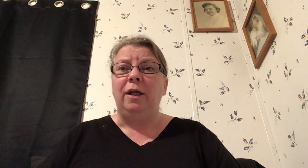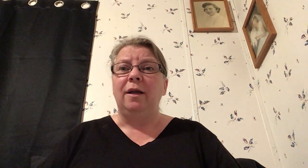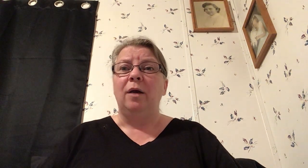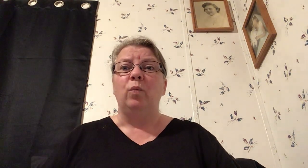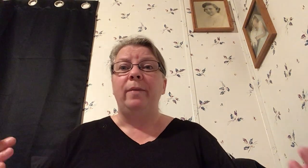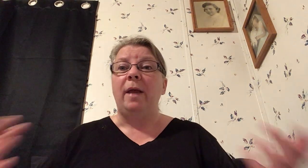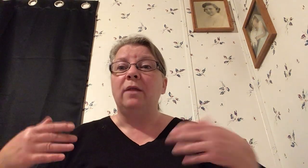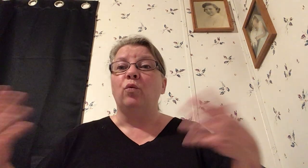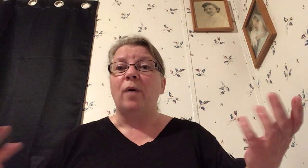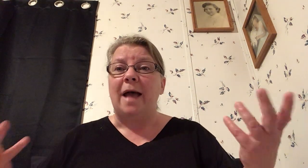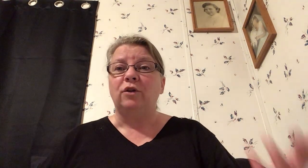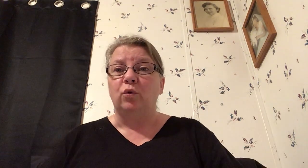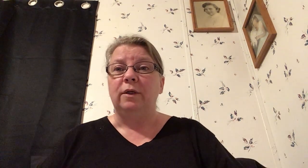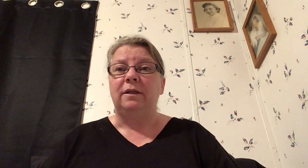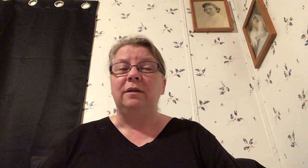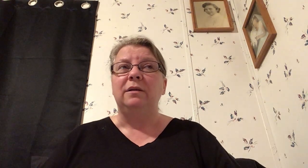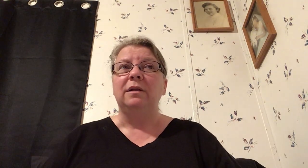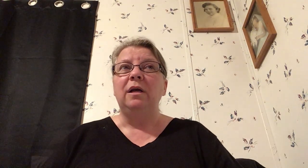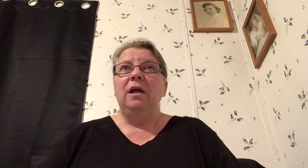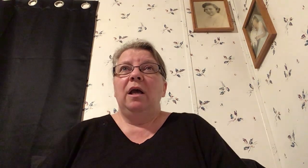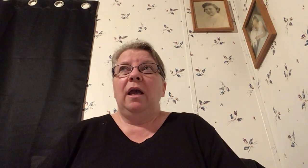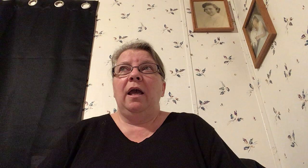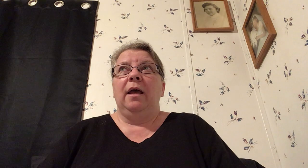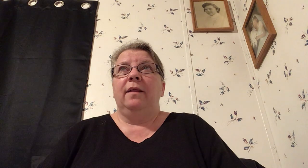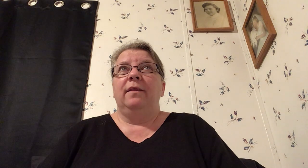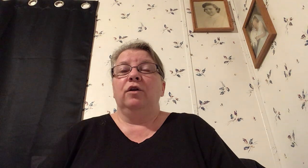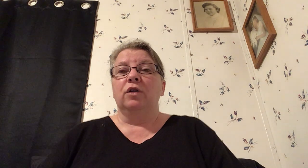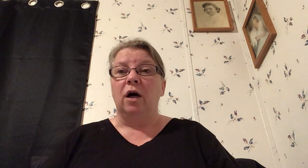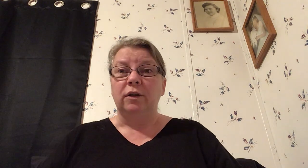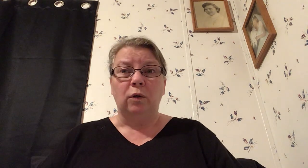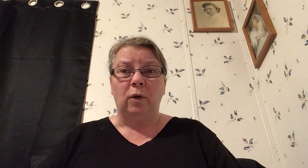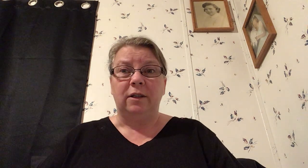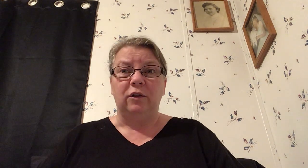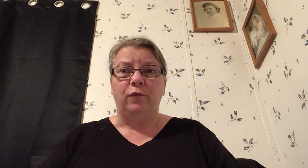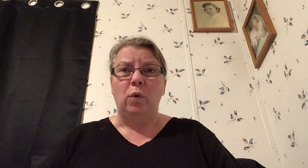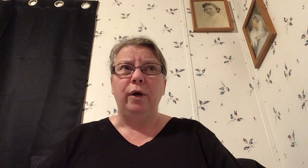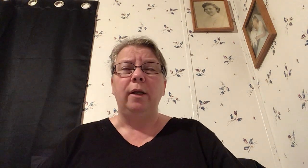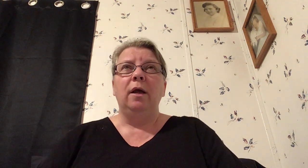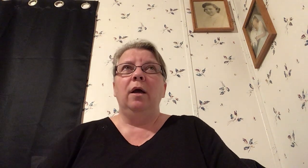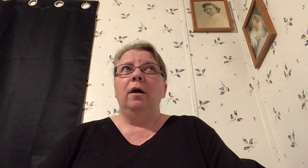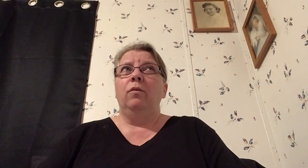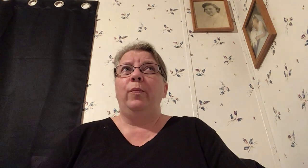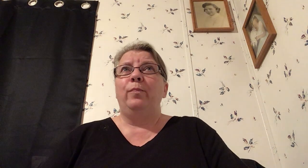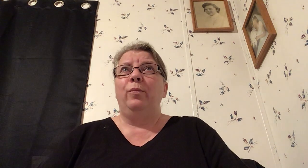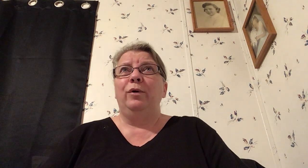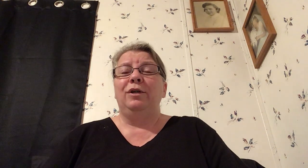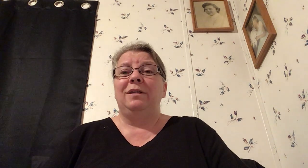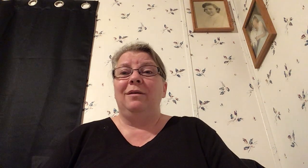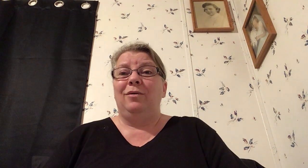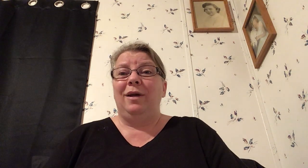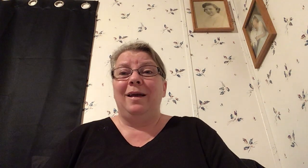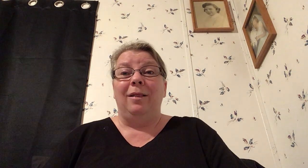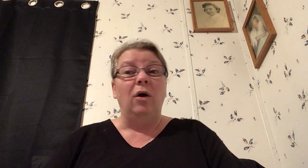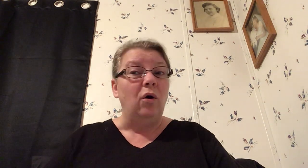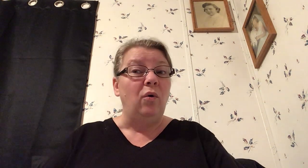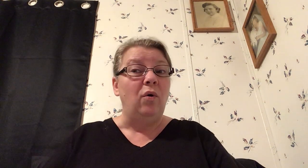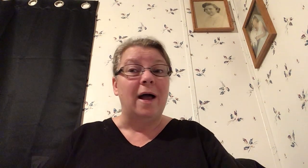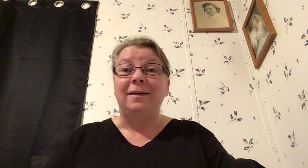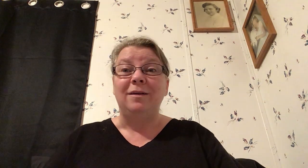and we make the right choices and there's consequences for it we're just sitting there going hello i did